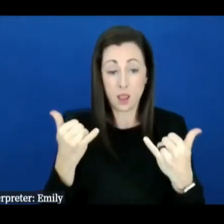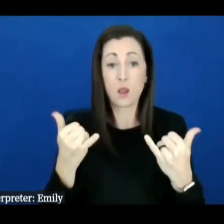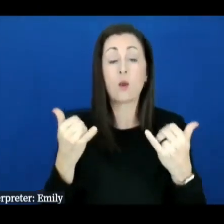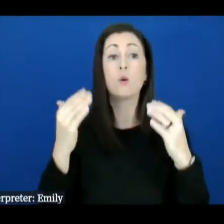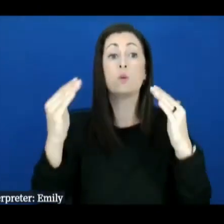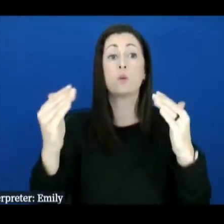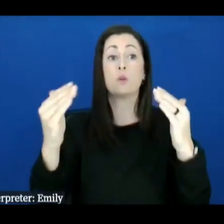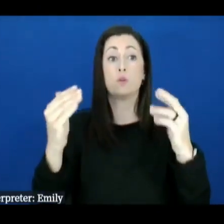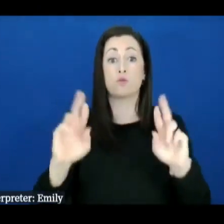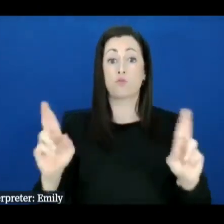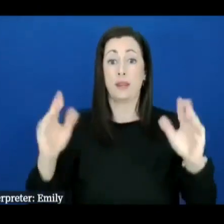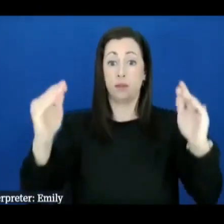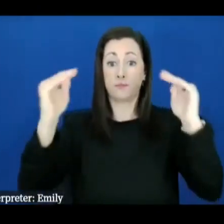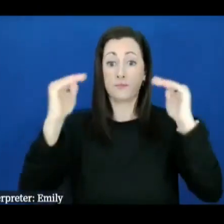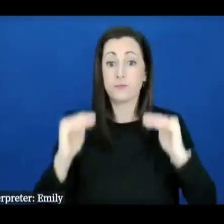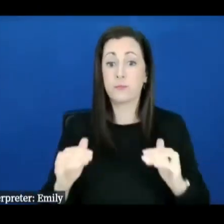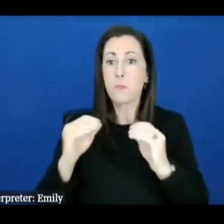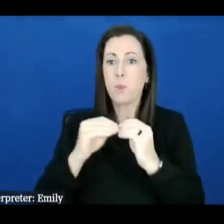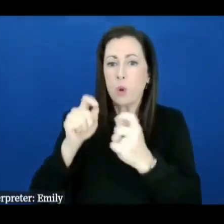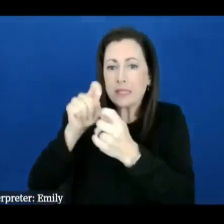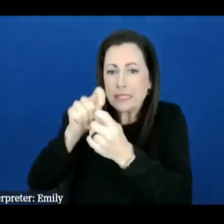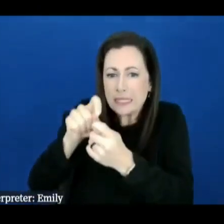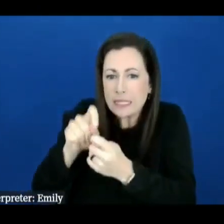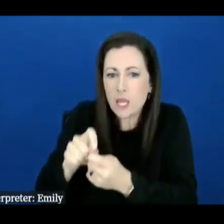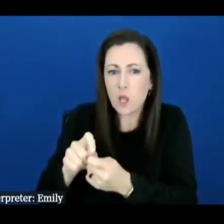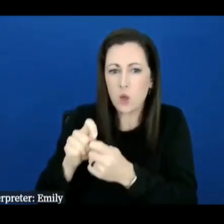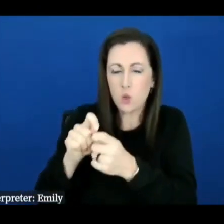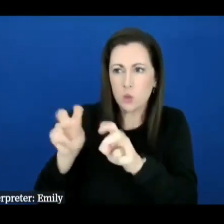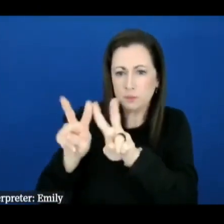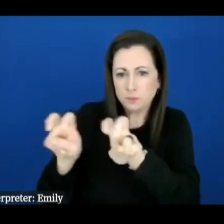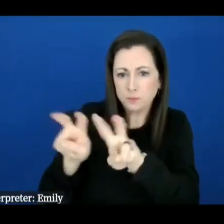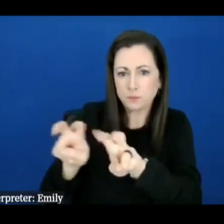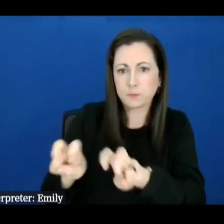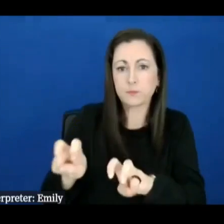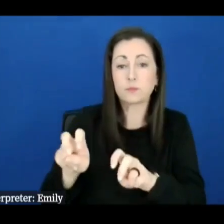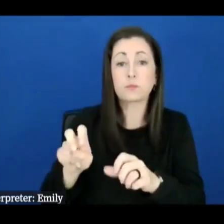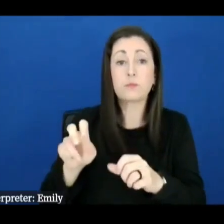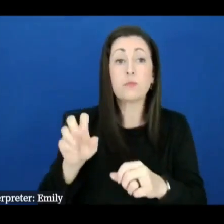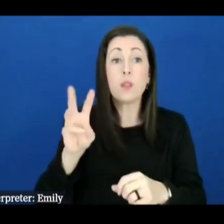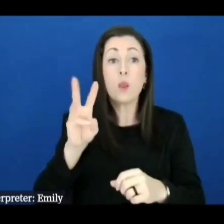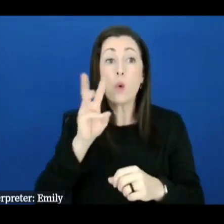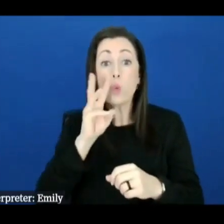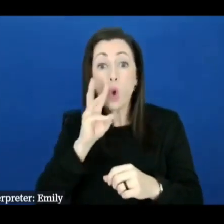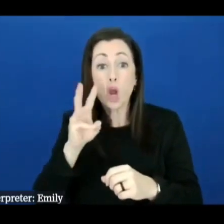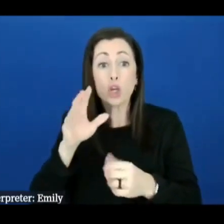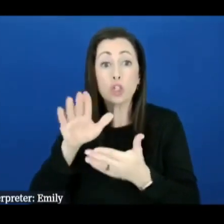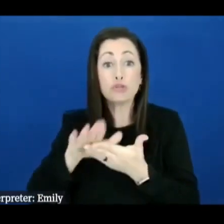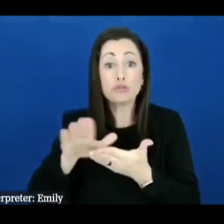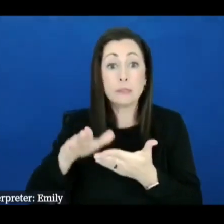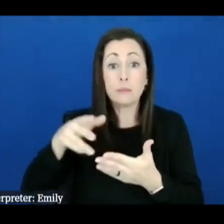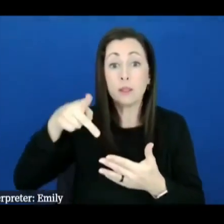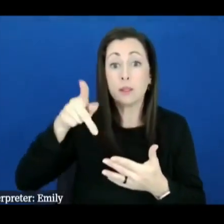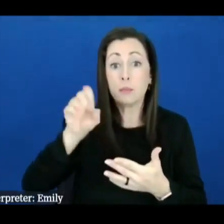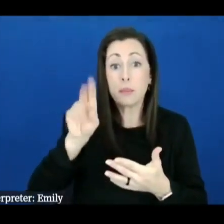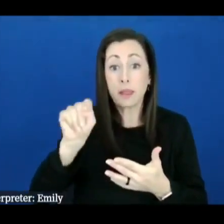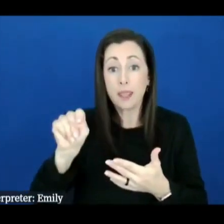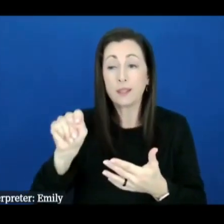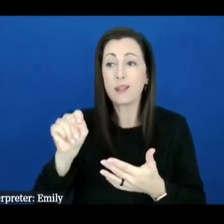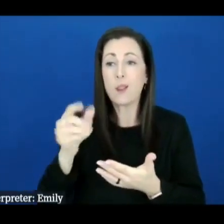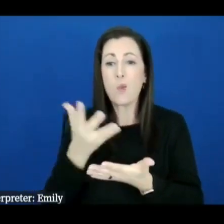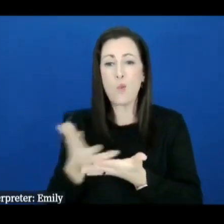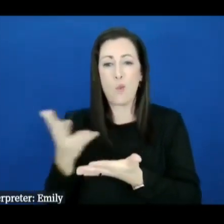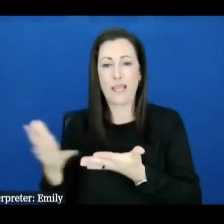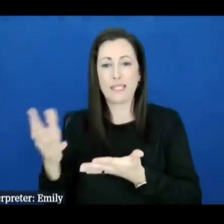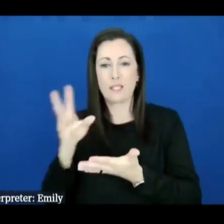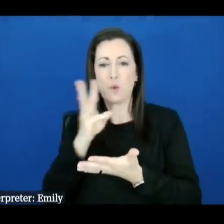you know the detail assessments and and with these water and wastewater plants there's not there's a very small uh subject